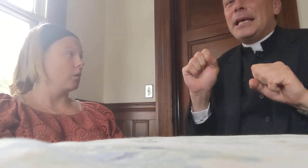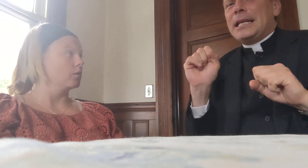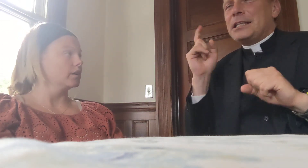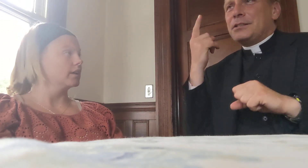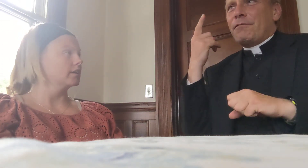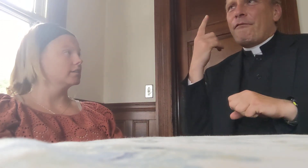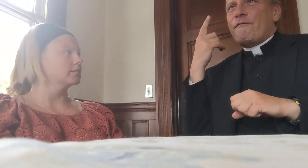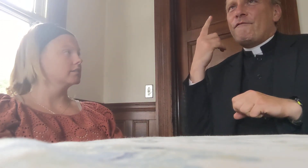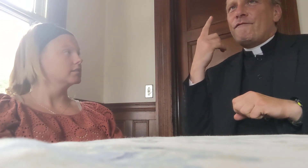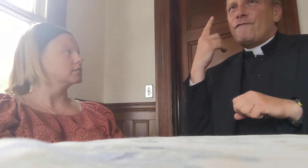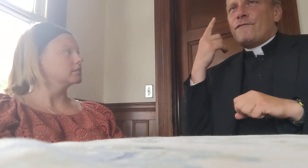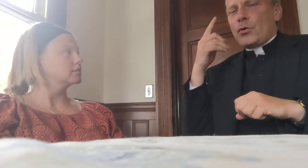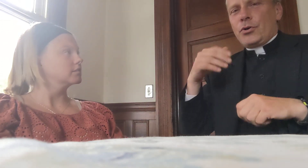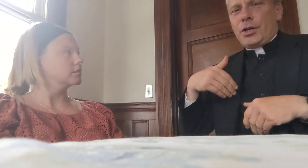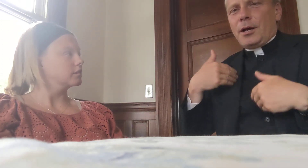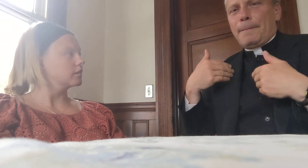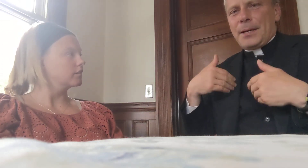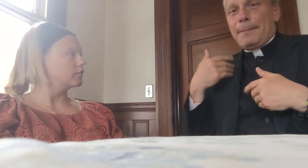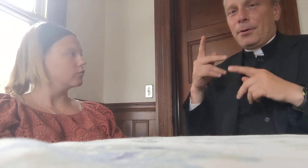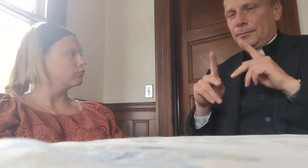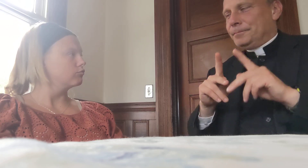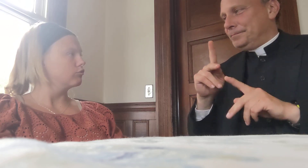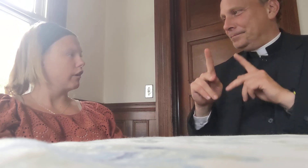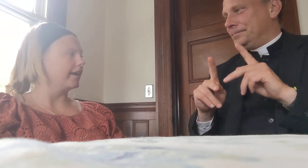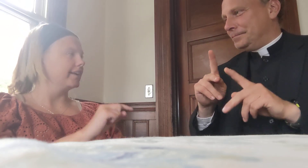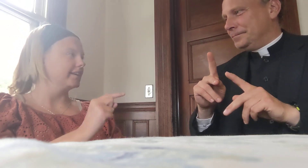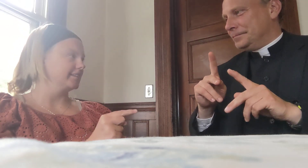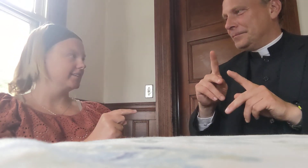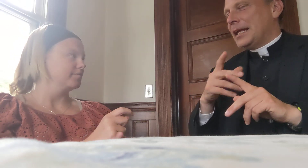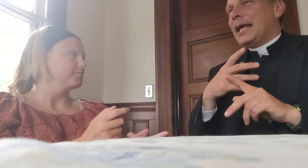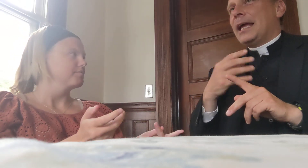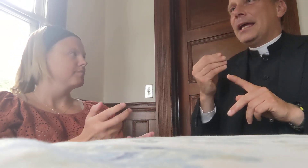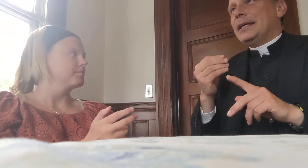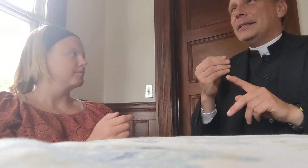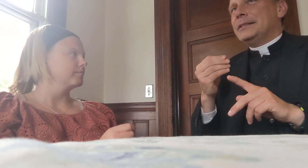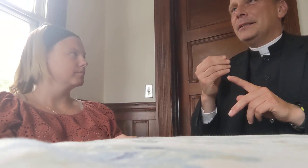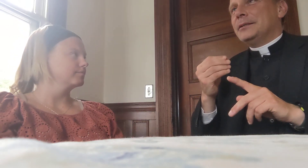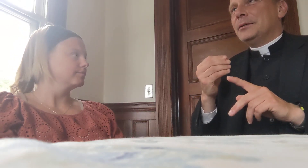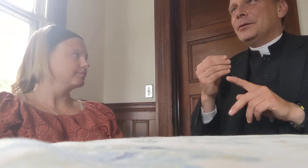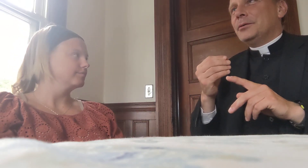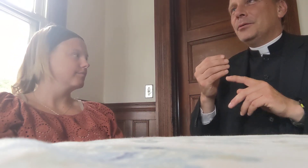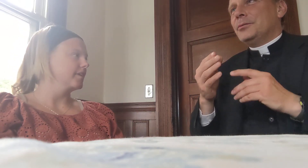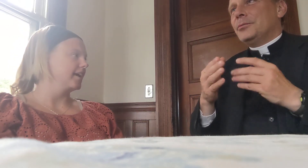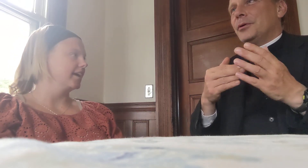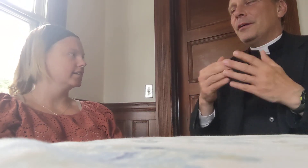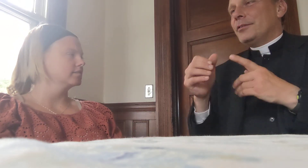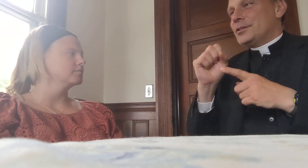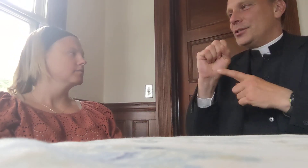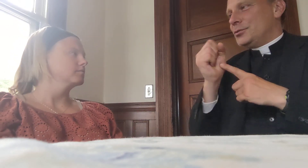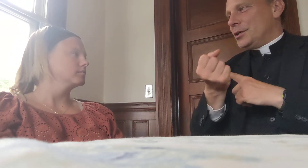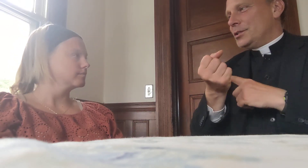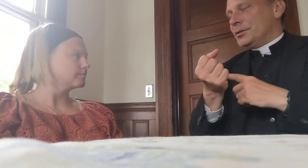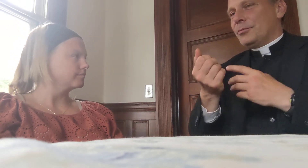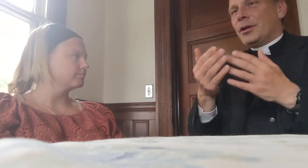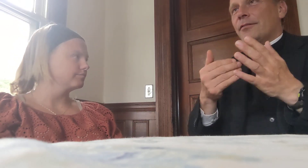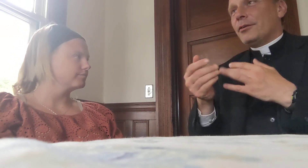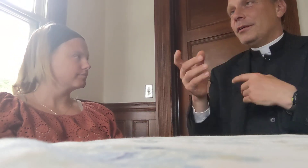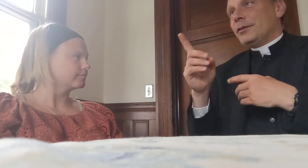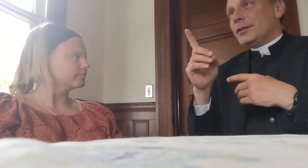it is for young people, and, whatever the situation, whatever, even a